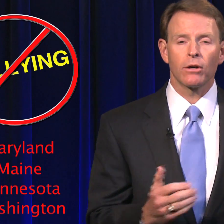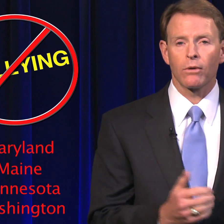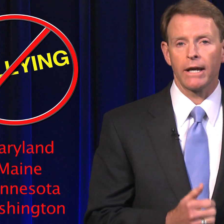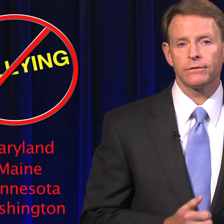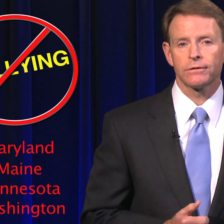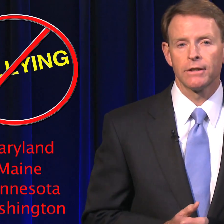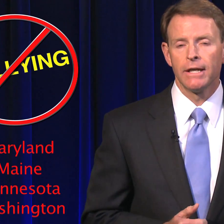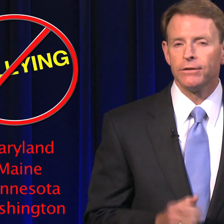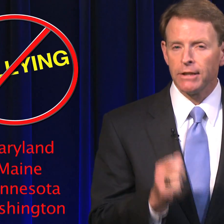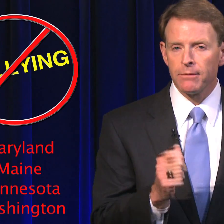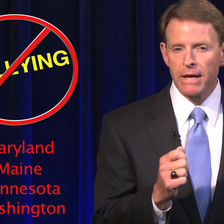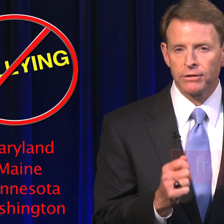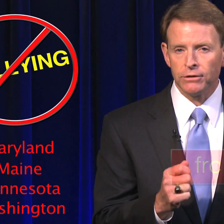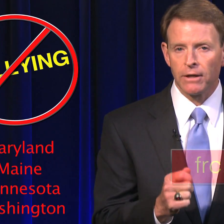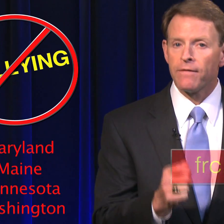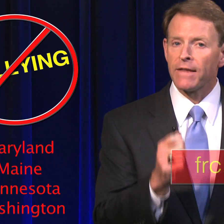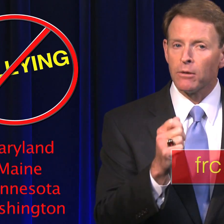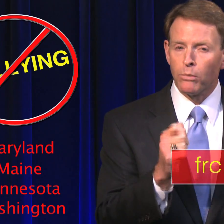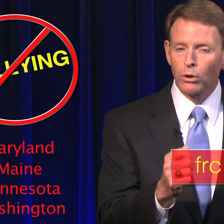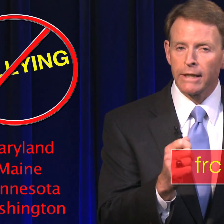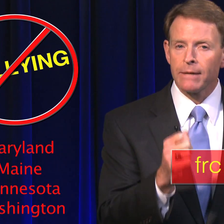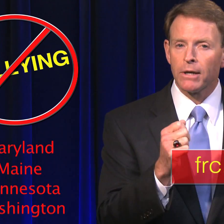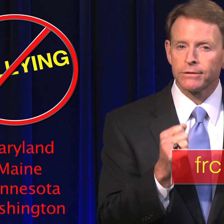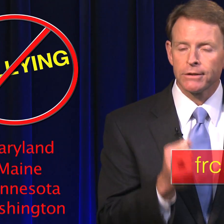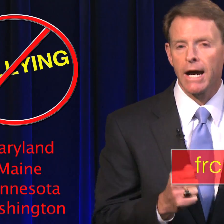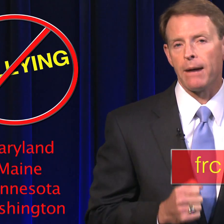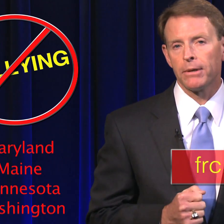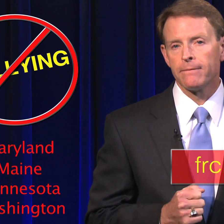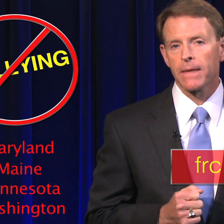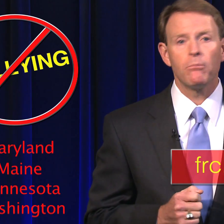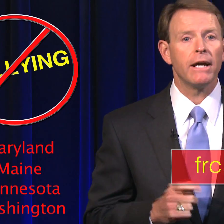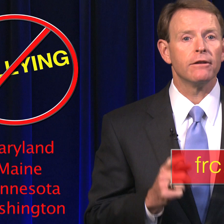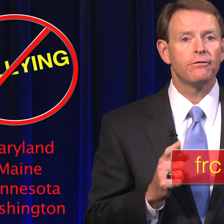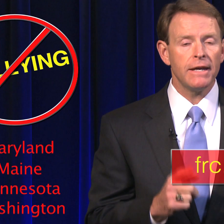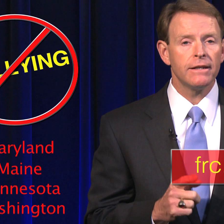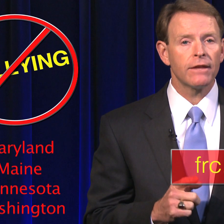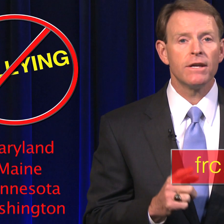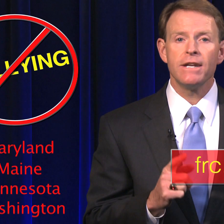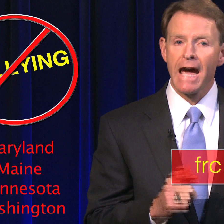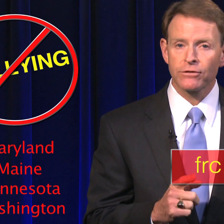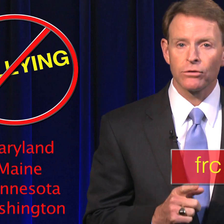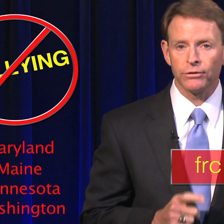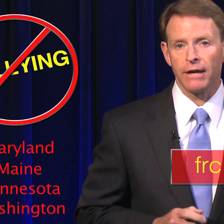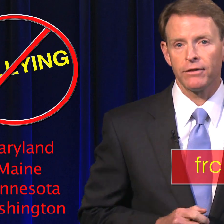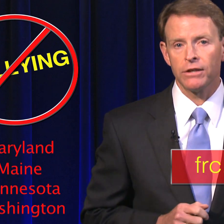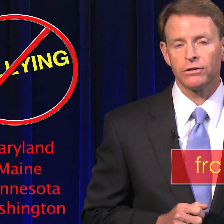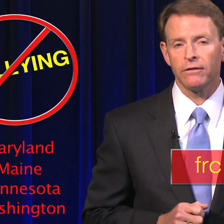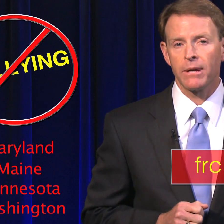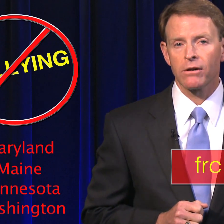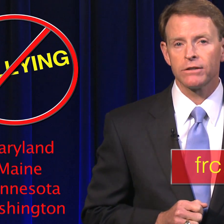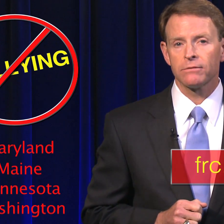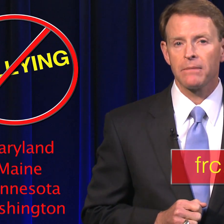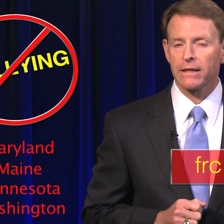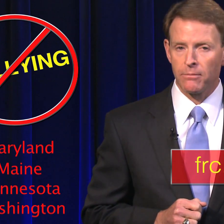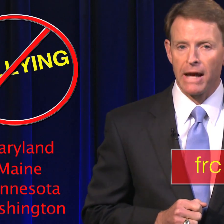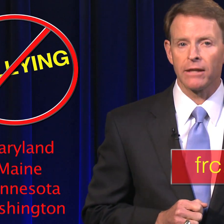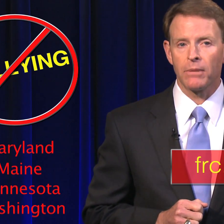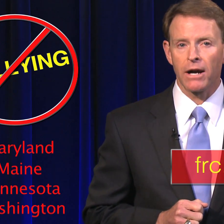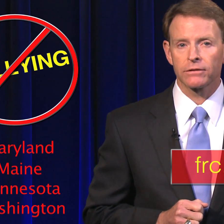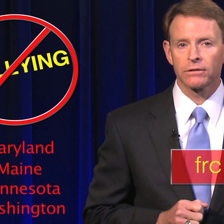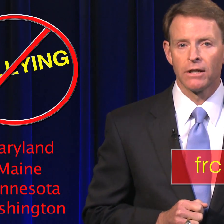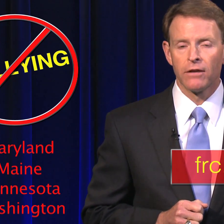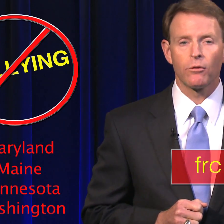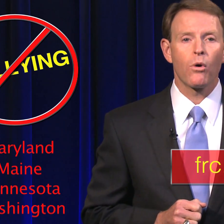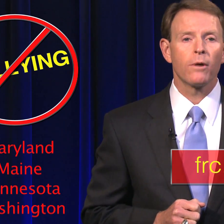fundamental rights. Send a message that the bullying must stop by defending the natural definition of marriage at the